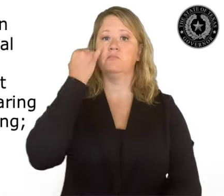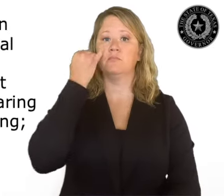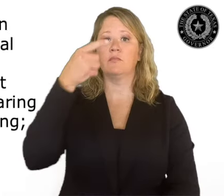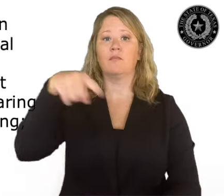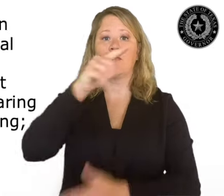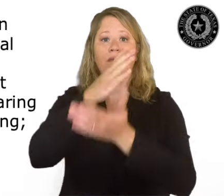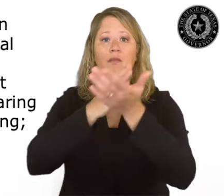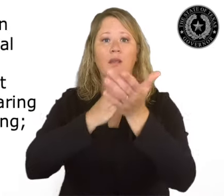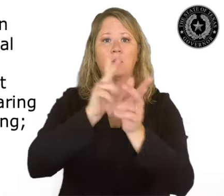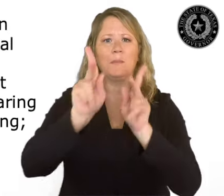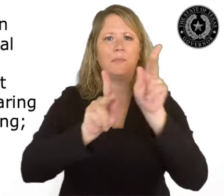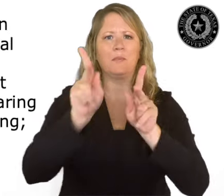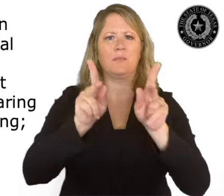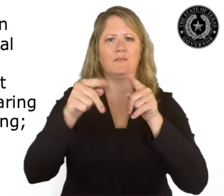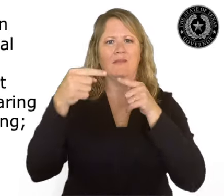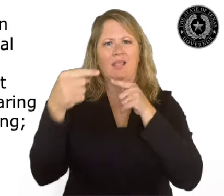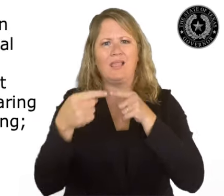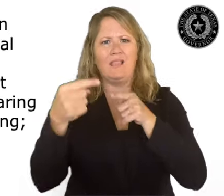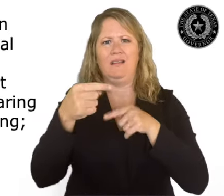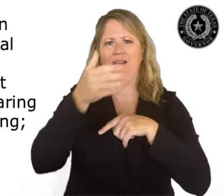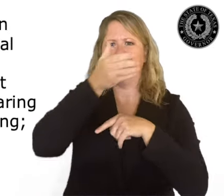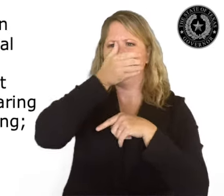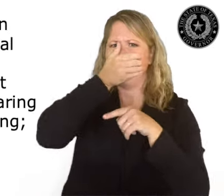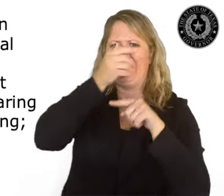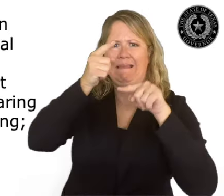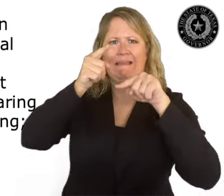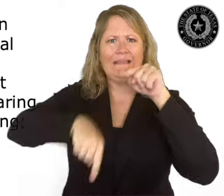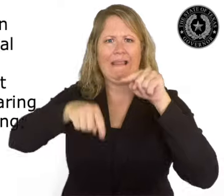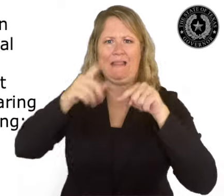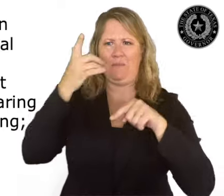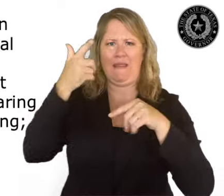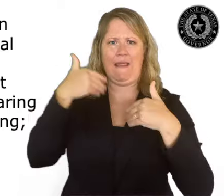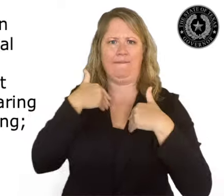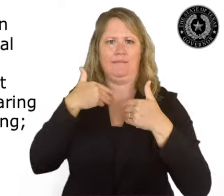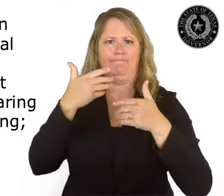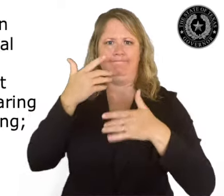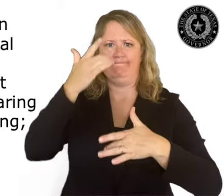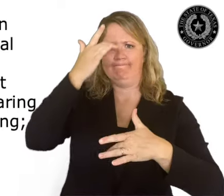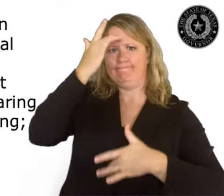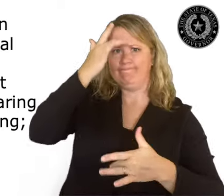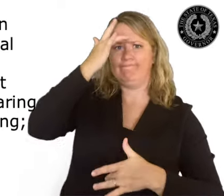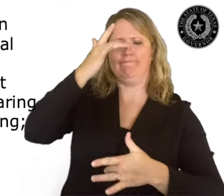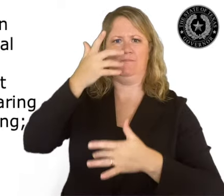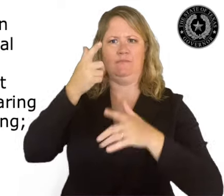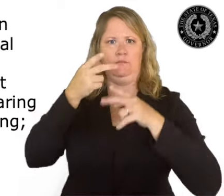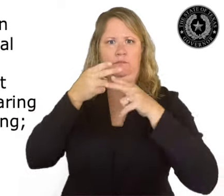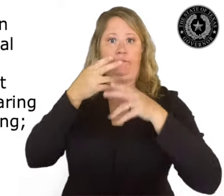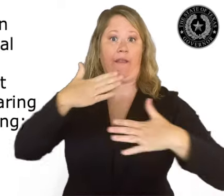Any person with a medical condition or disability that prevents wearing a face covering